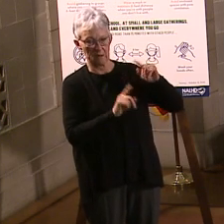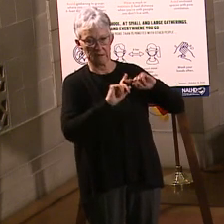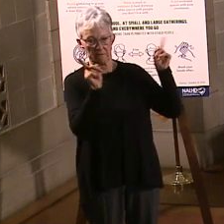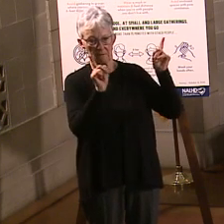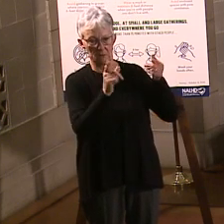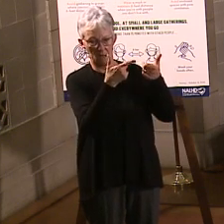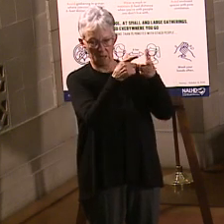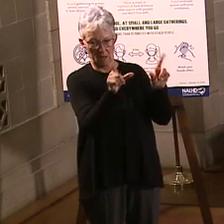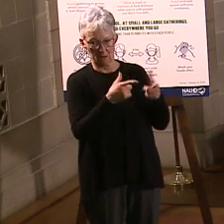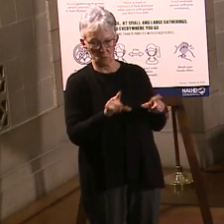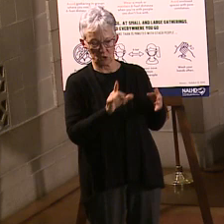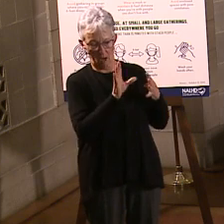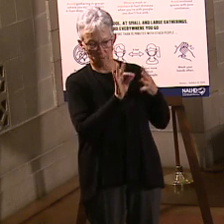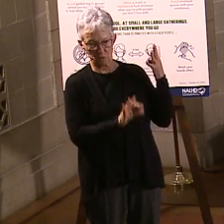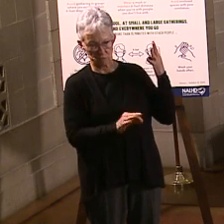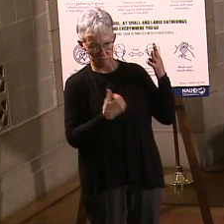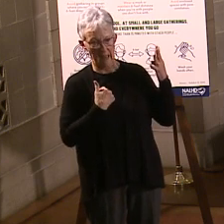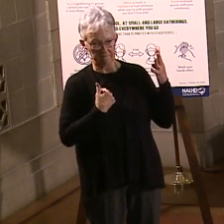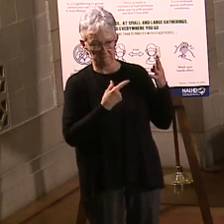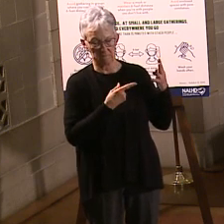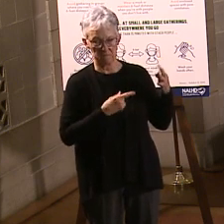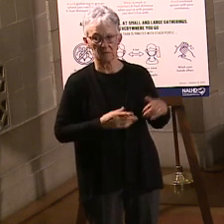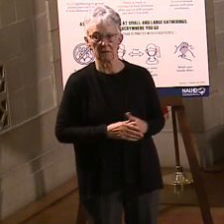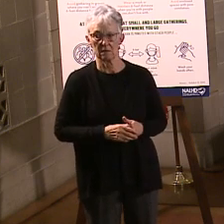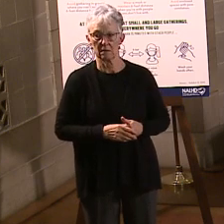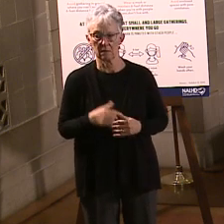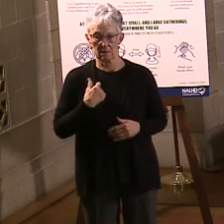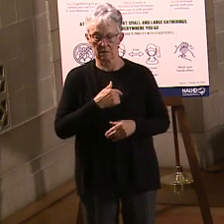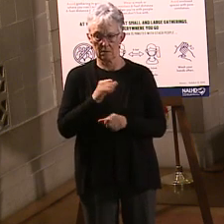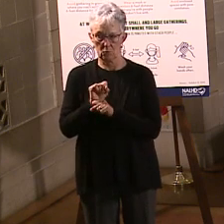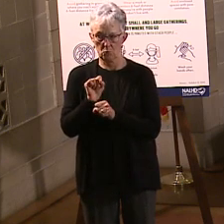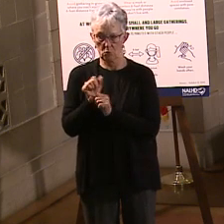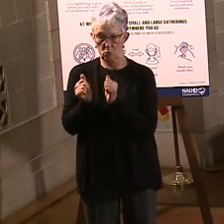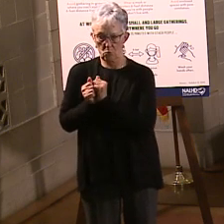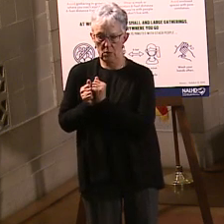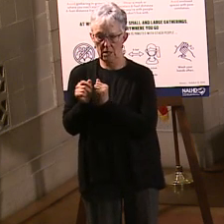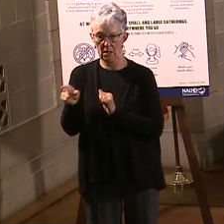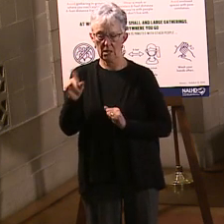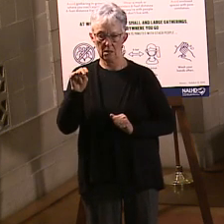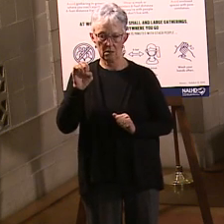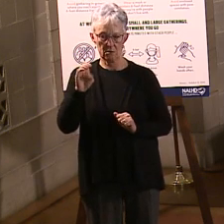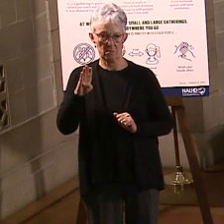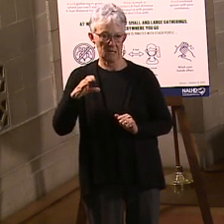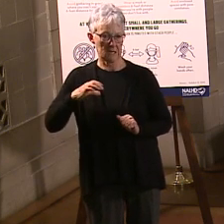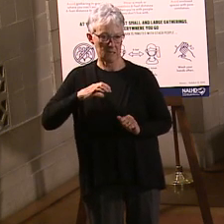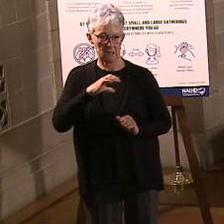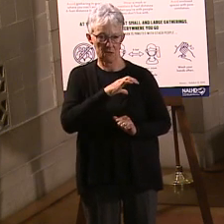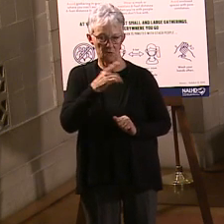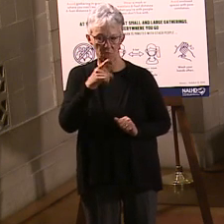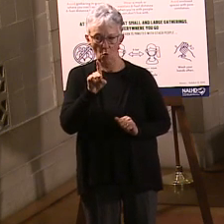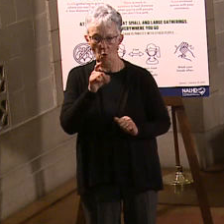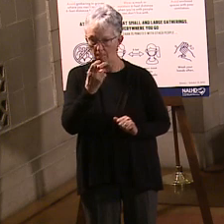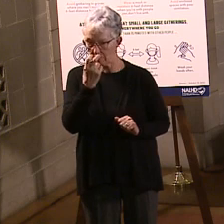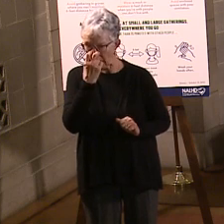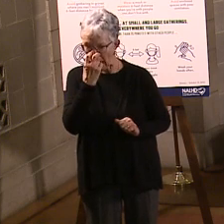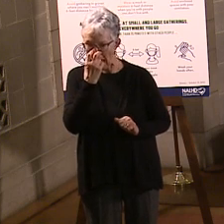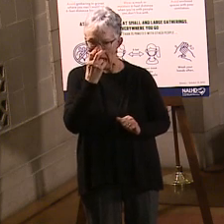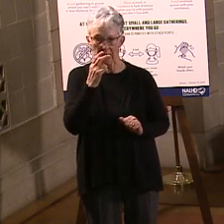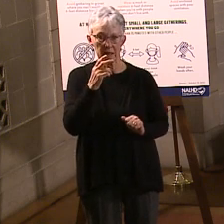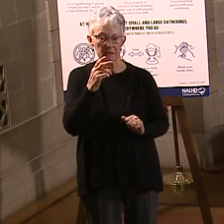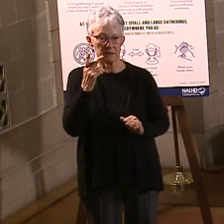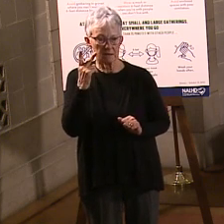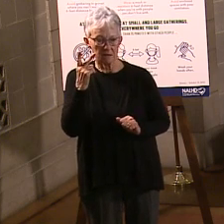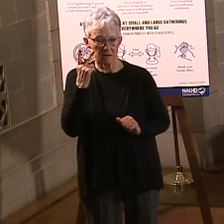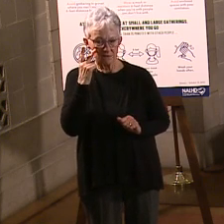hotline if you need that. And also we have been working with the Nebraska Commission for the Blind and Visually Impaired, the